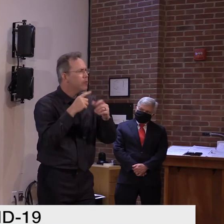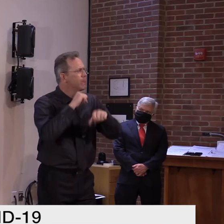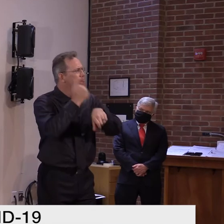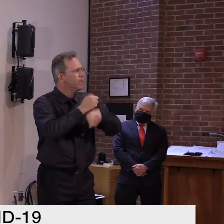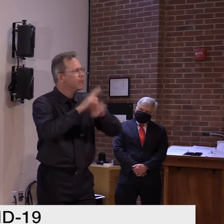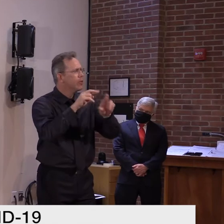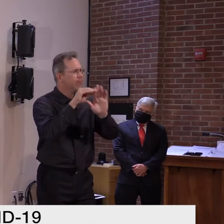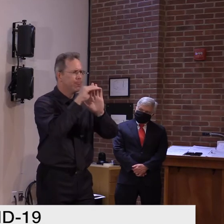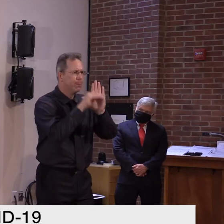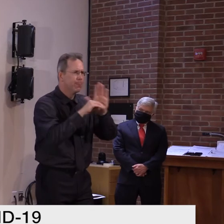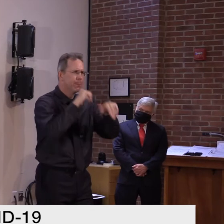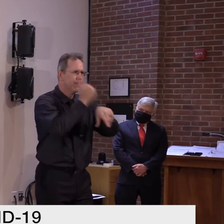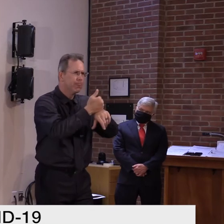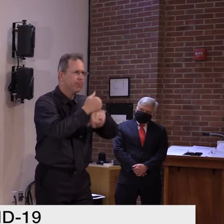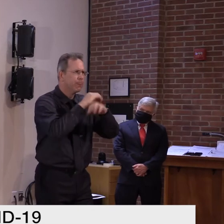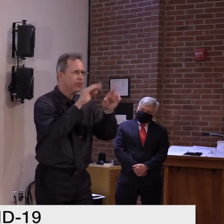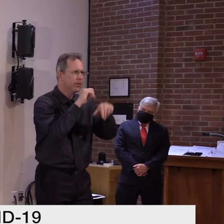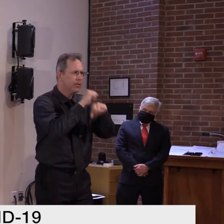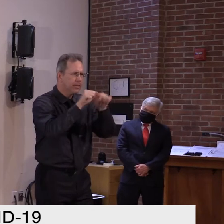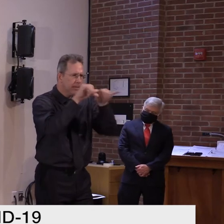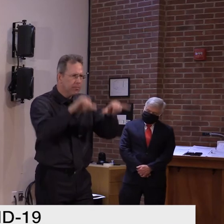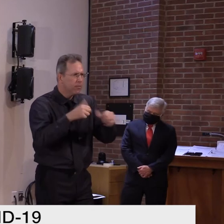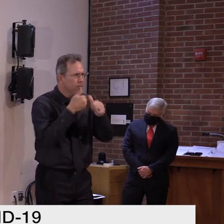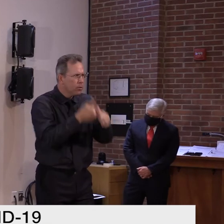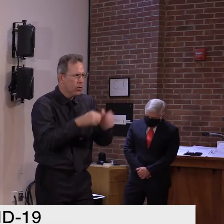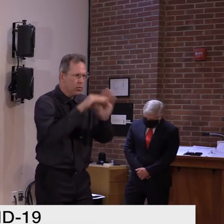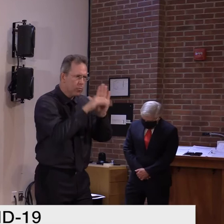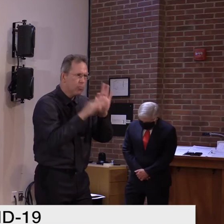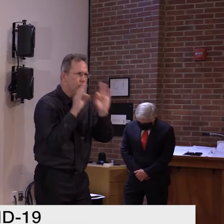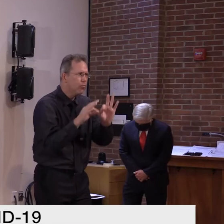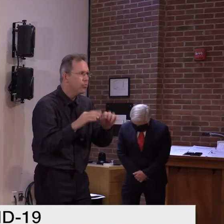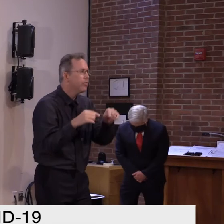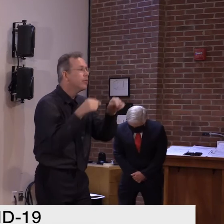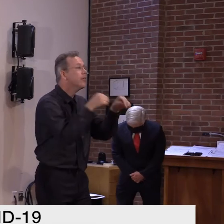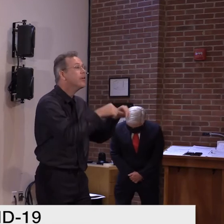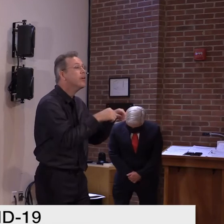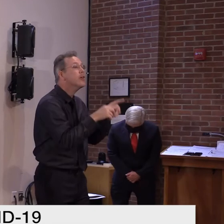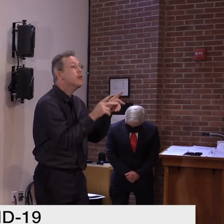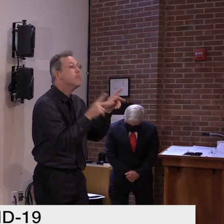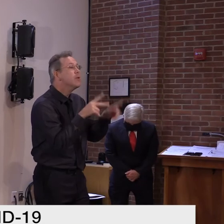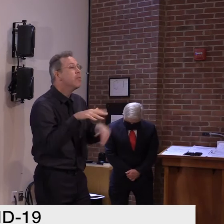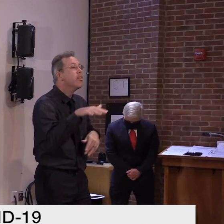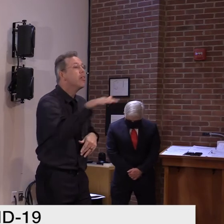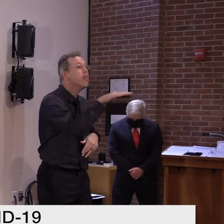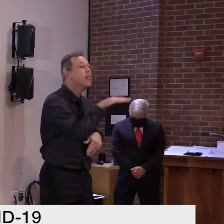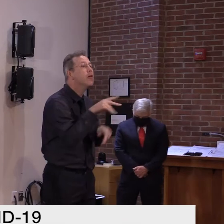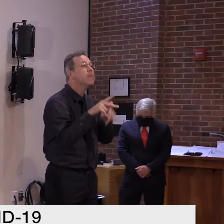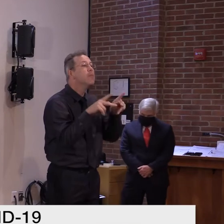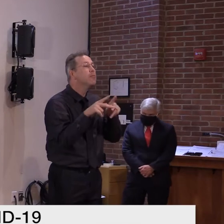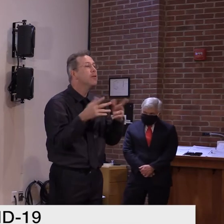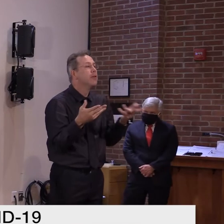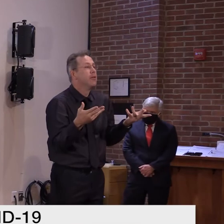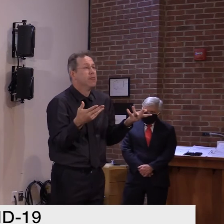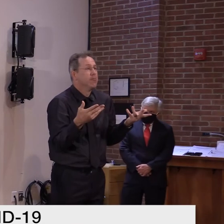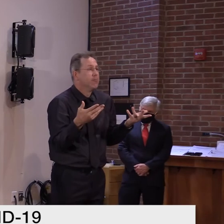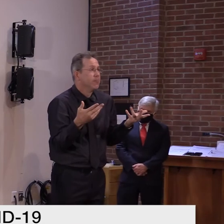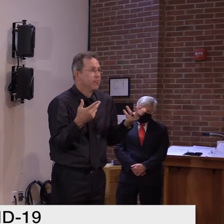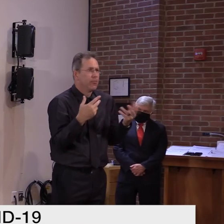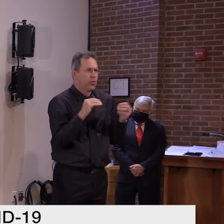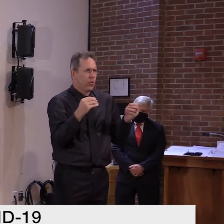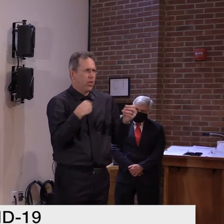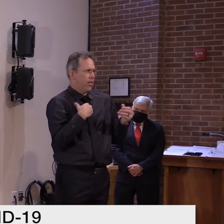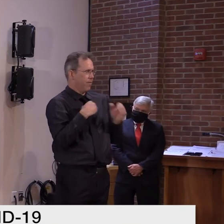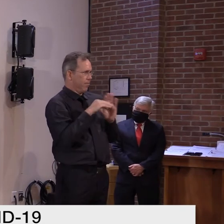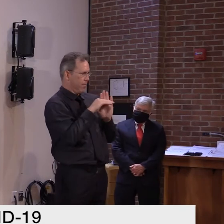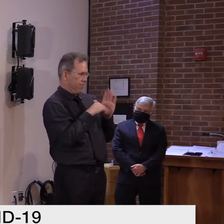to be unstructured, tend to not follow any specific guidance. Go beyond distancing and masking